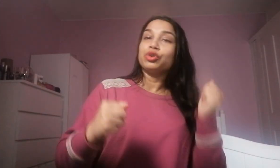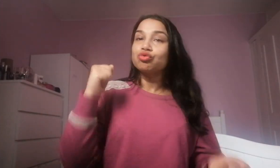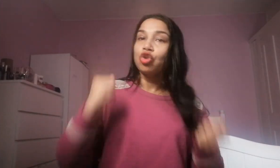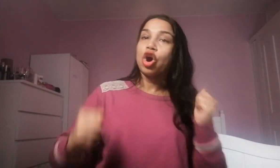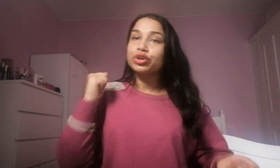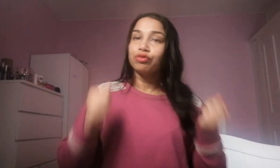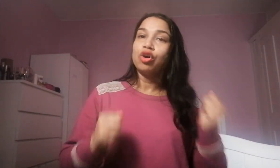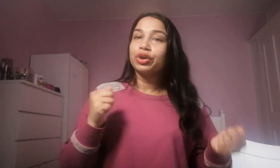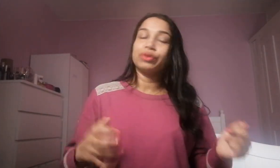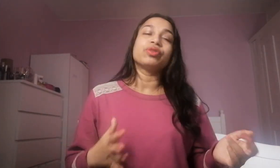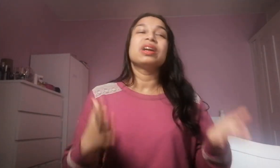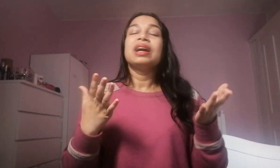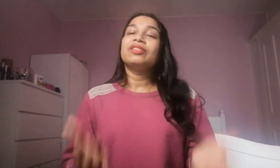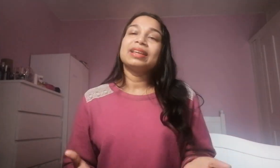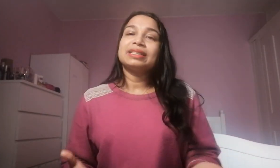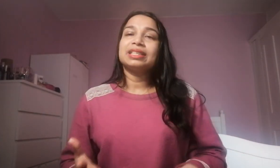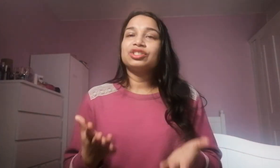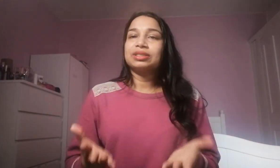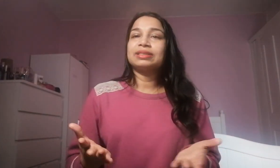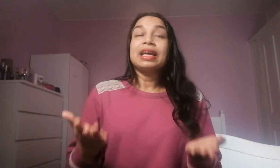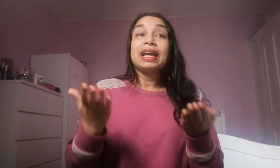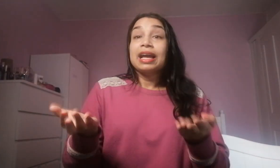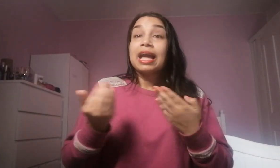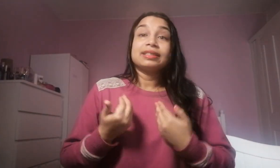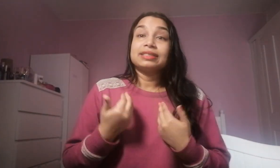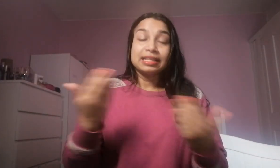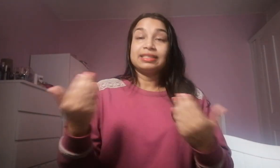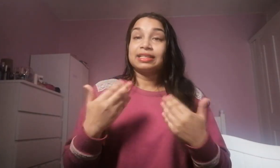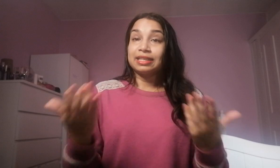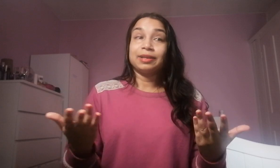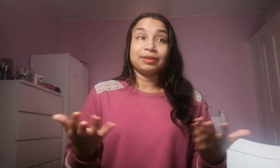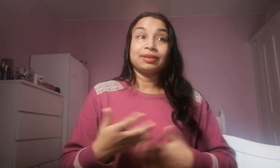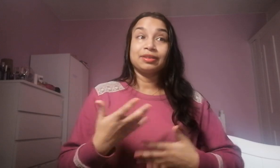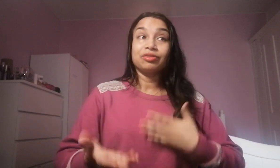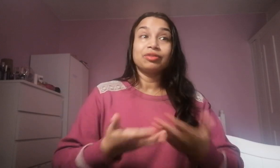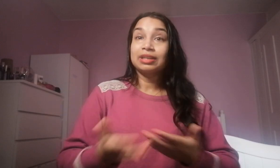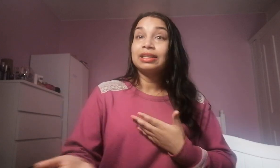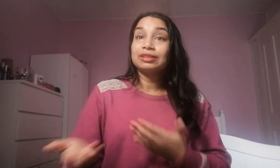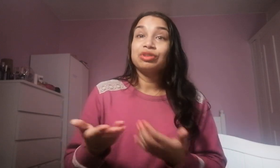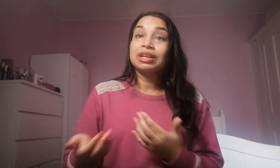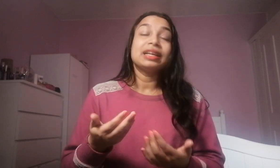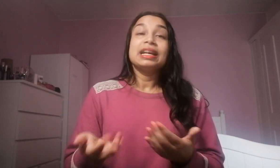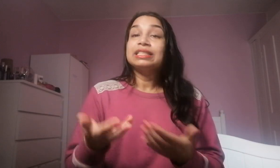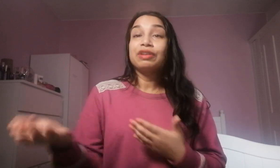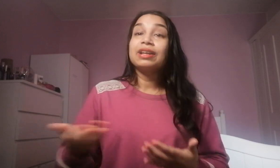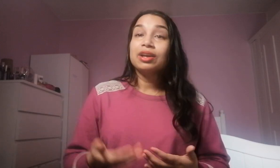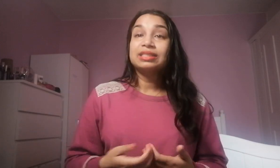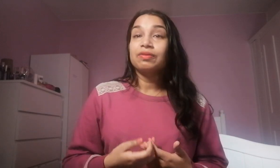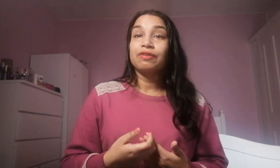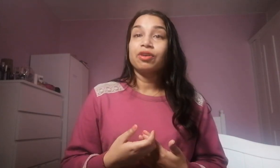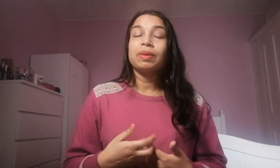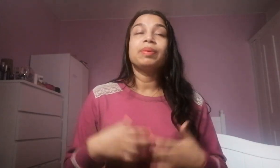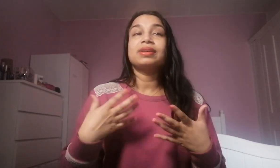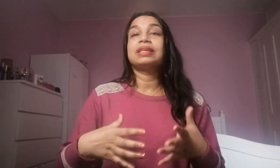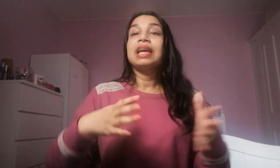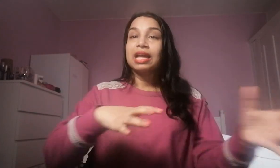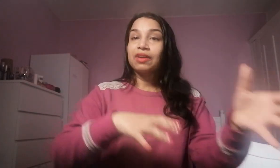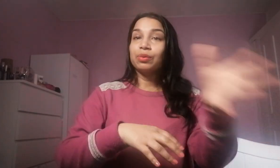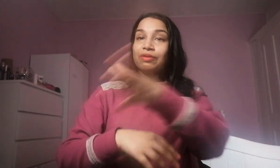you're wrong you're wrong you're wrong thing is it just assess it realize see if you can learn something from it because everyone